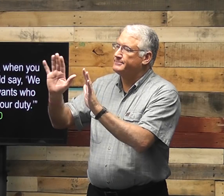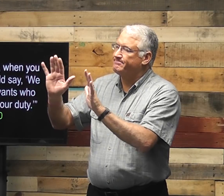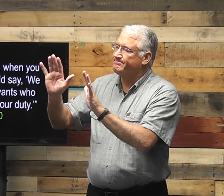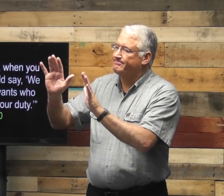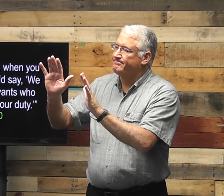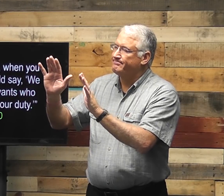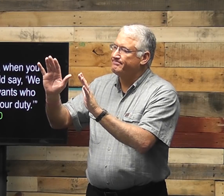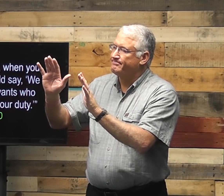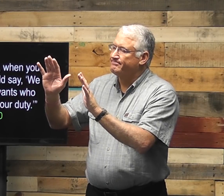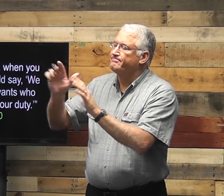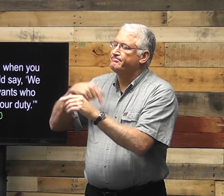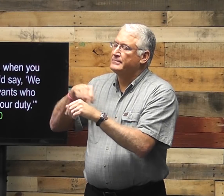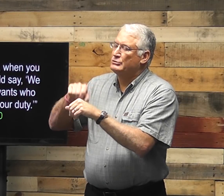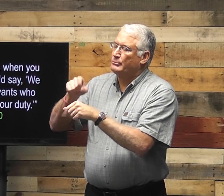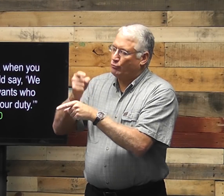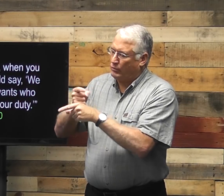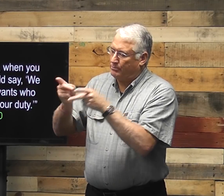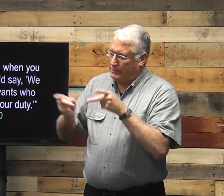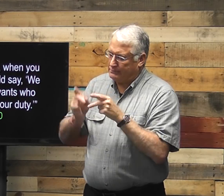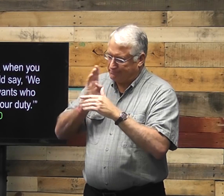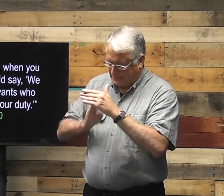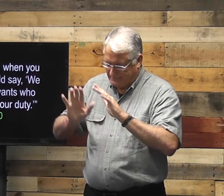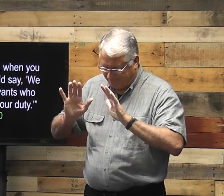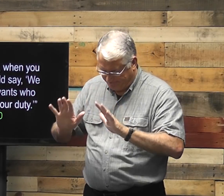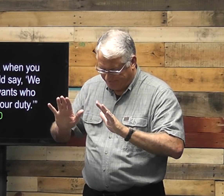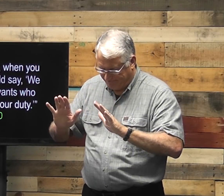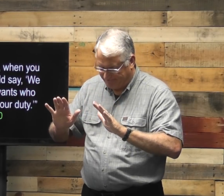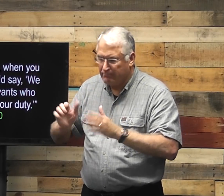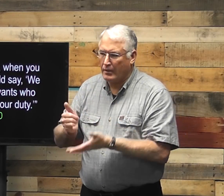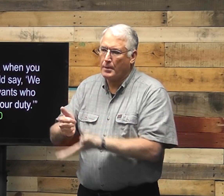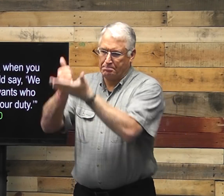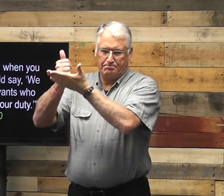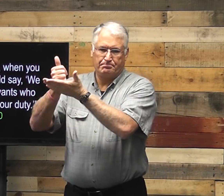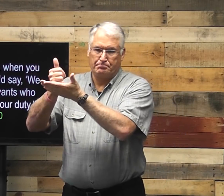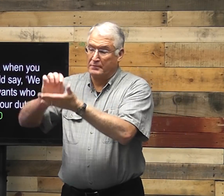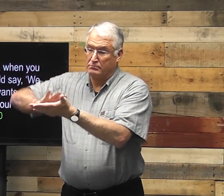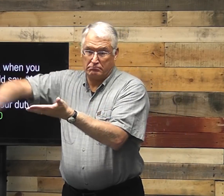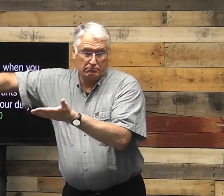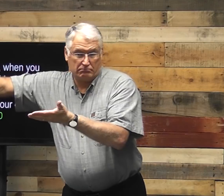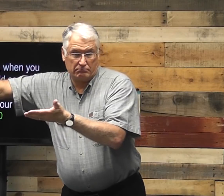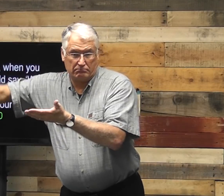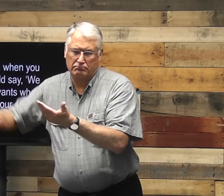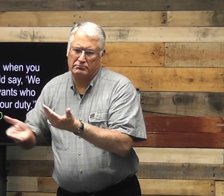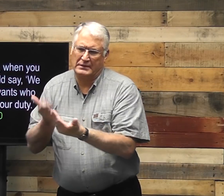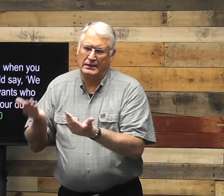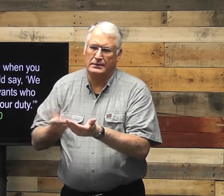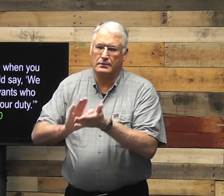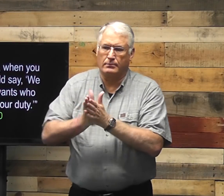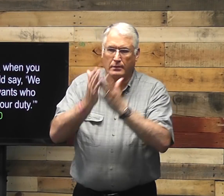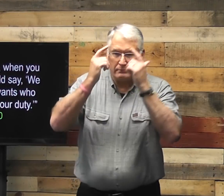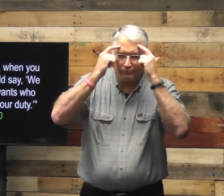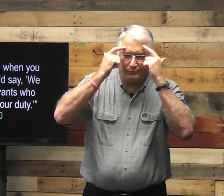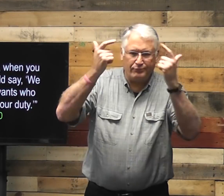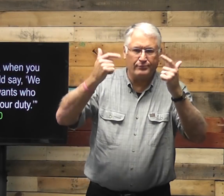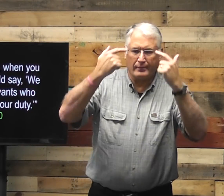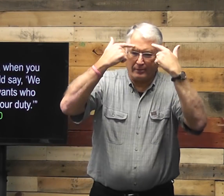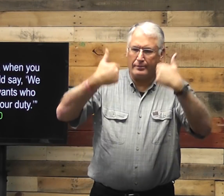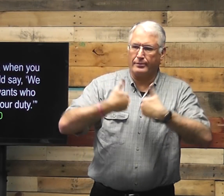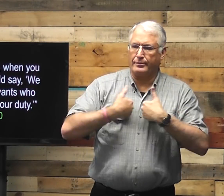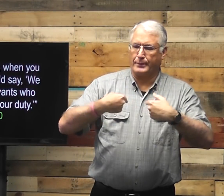remembering what he has done, and I have to humble myself. If we do away with prayer, it's easy